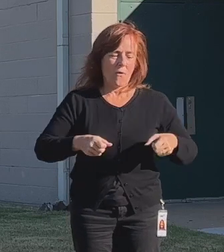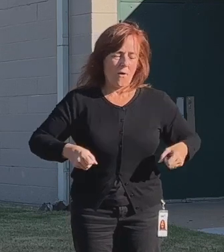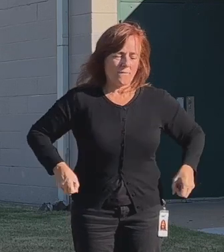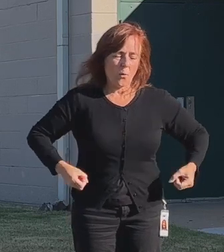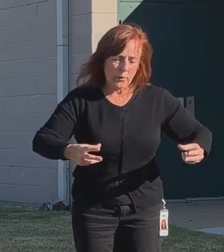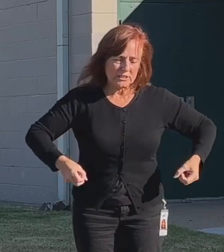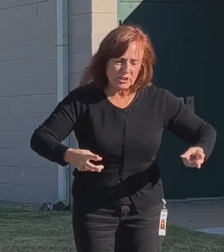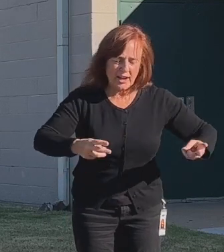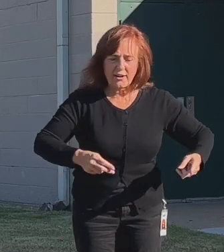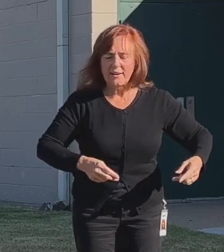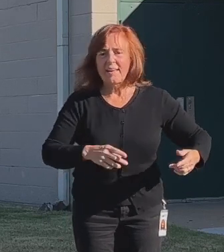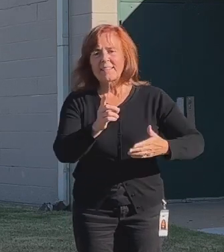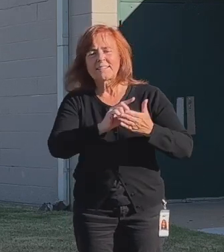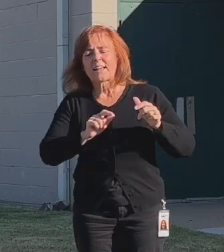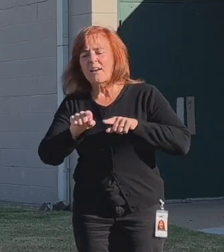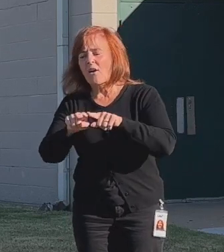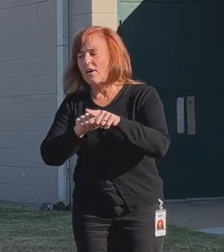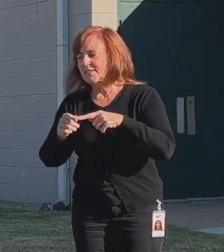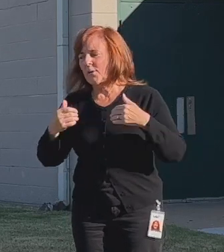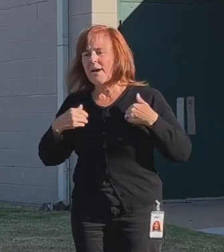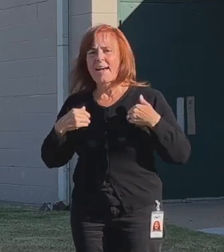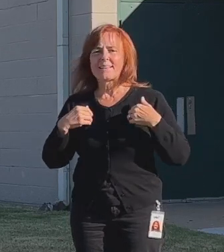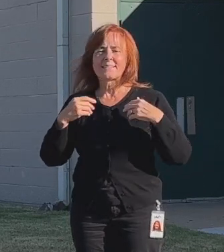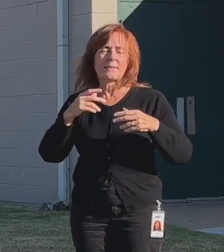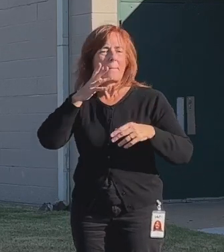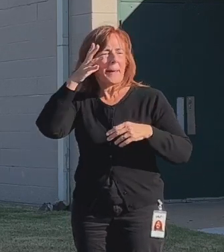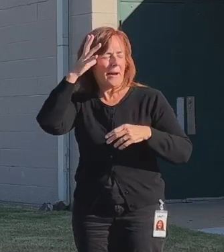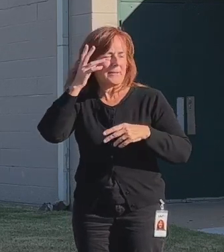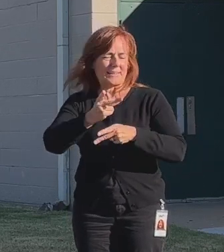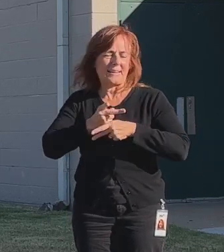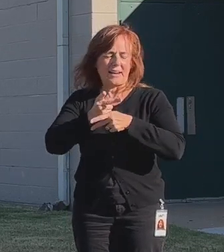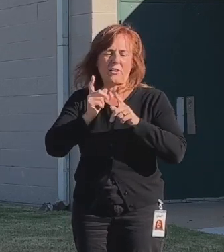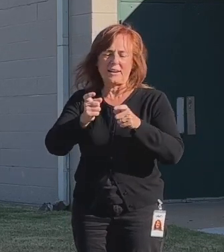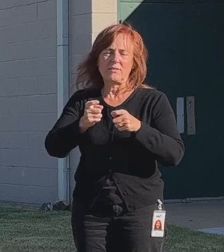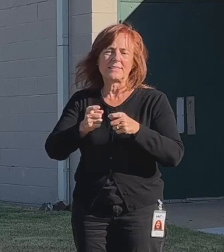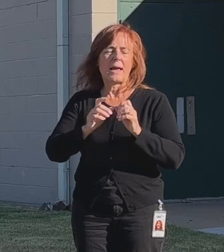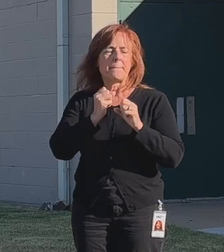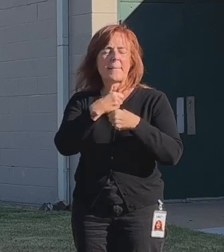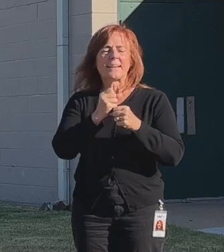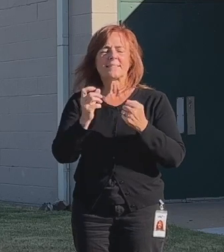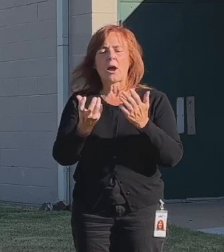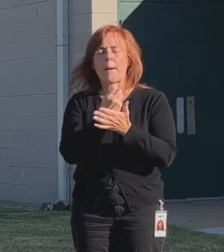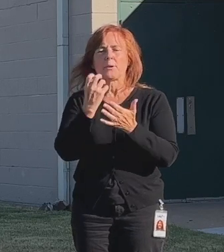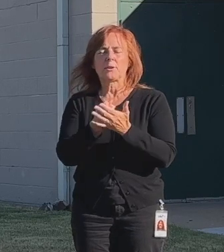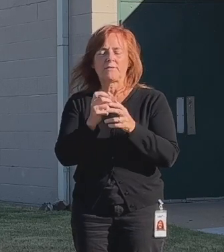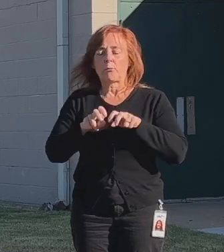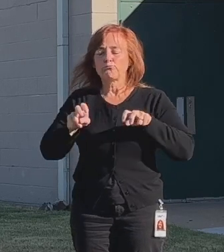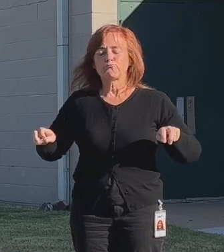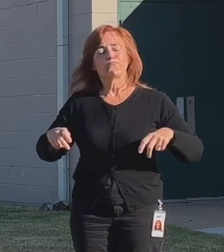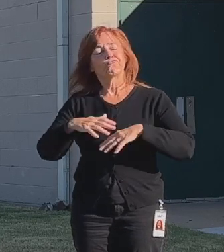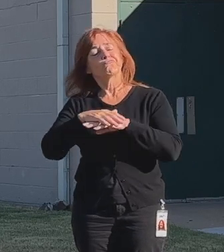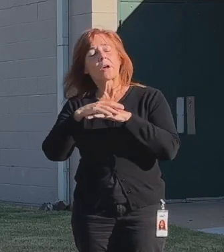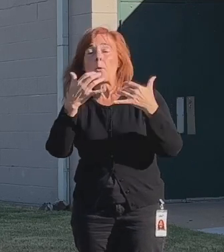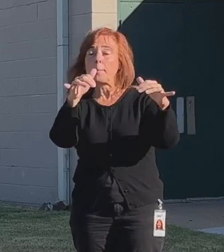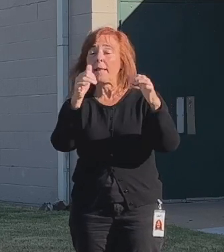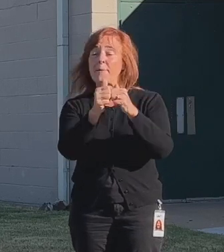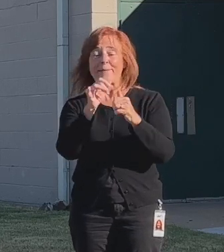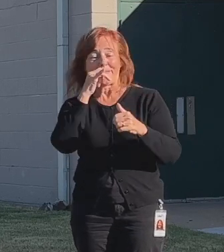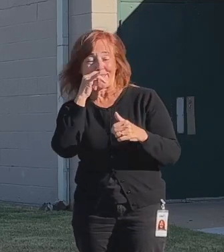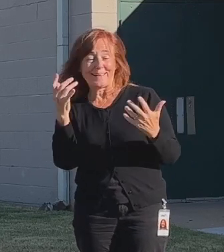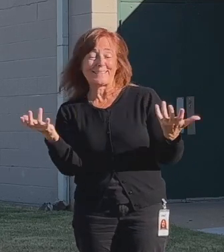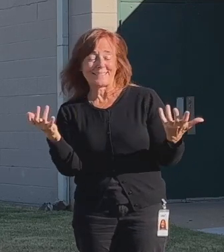accessible. The design also puts caregivers and parents in mind and creates the opportunity to easily play alongside